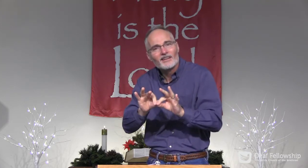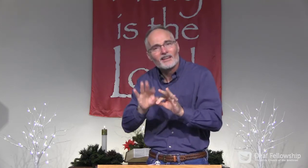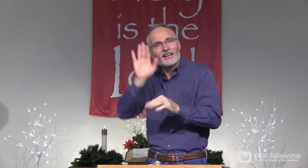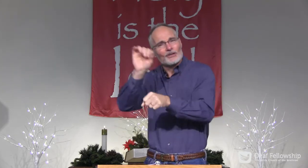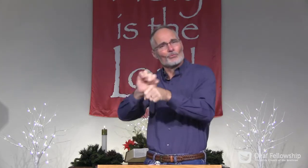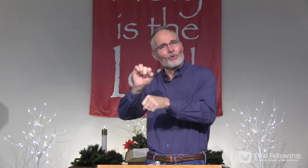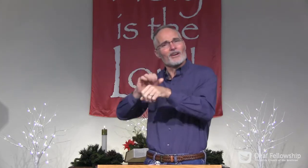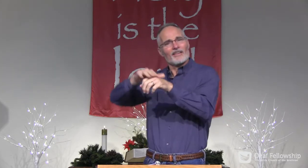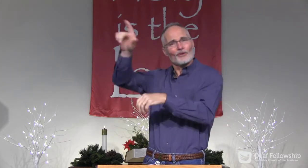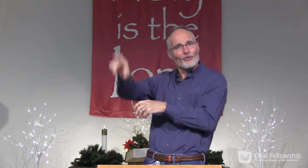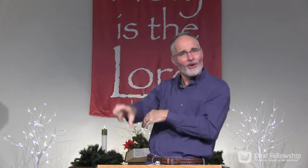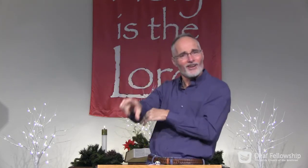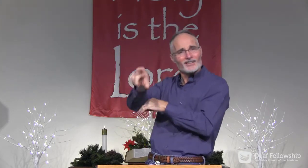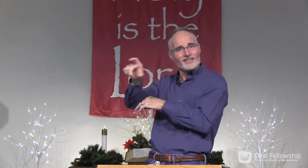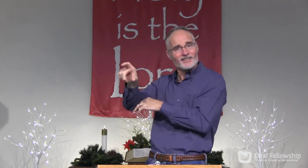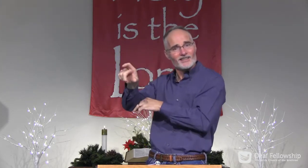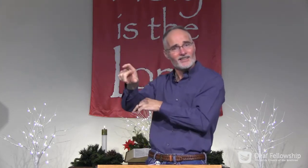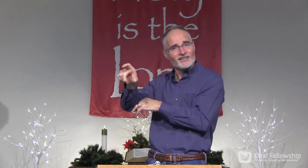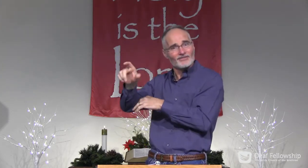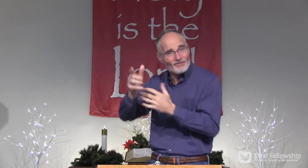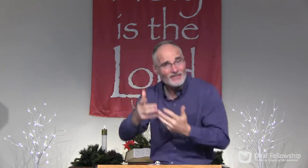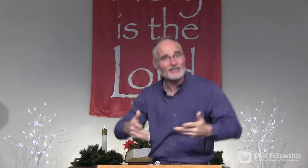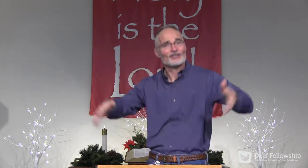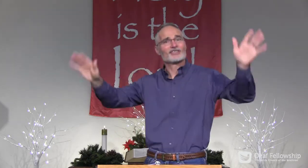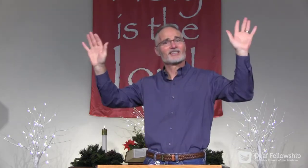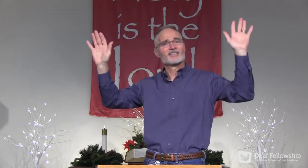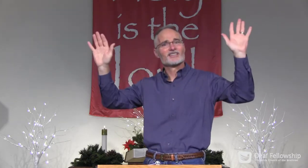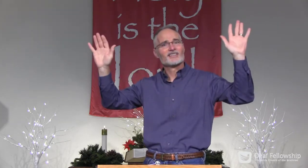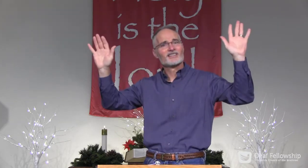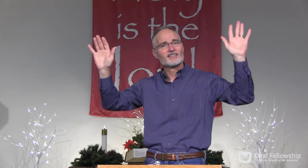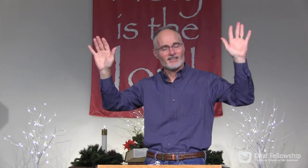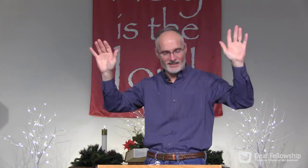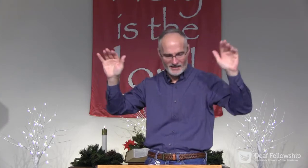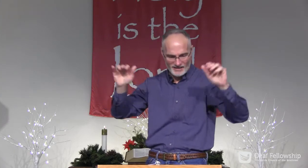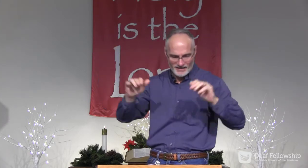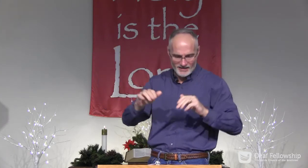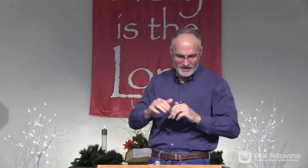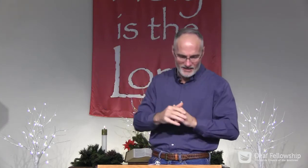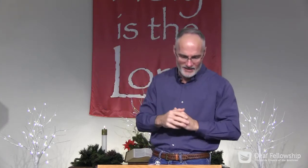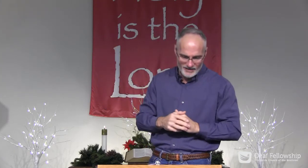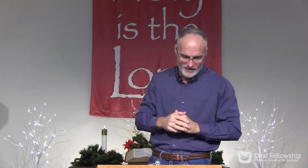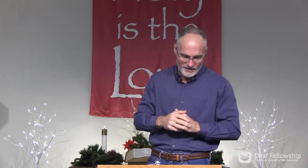just, yes, on Jesus' birth. But also his work on the cross.